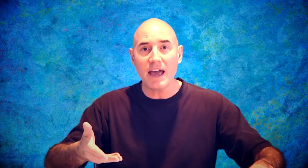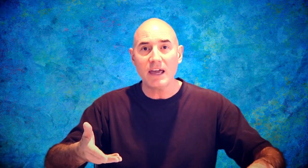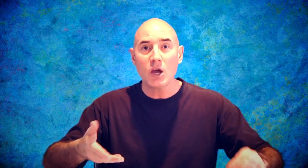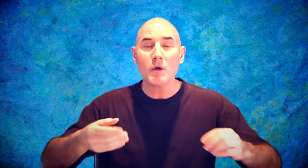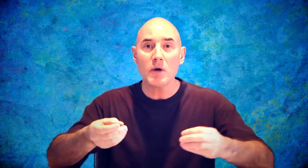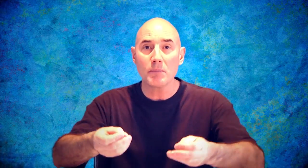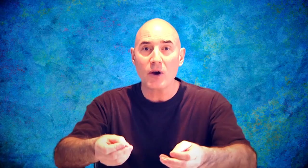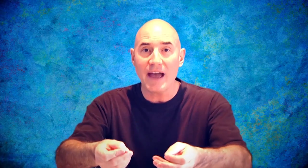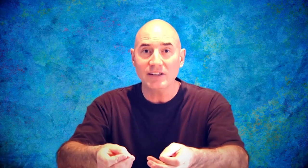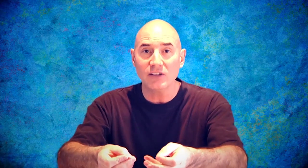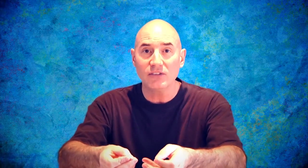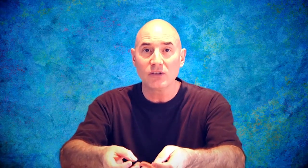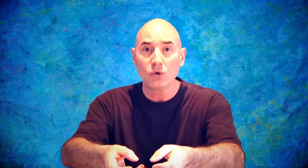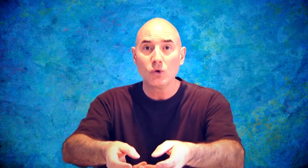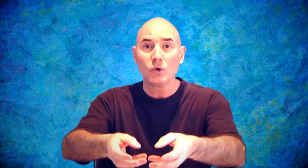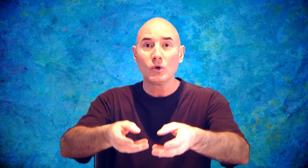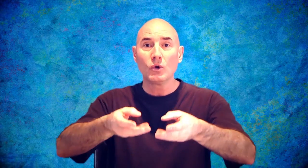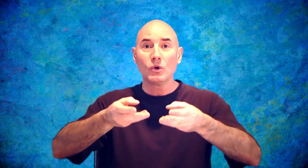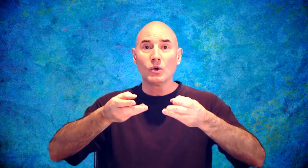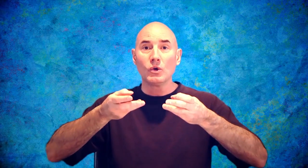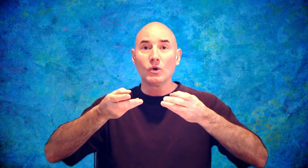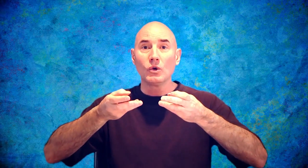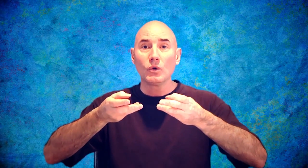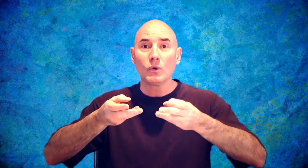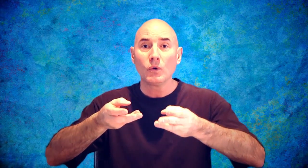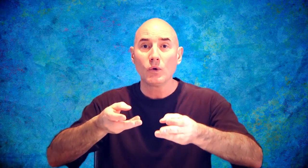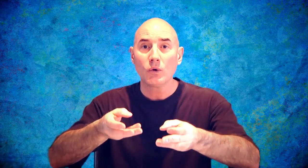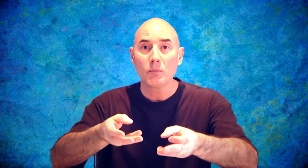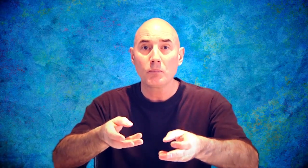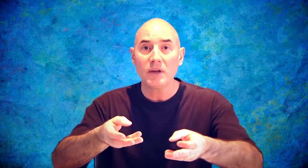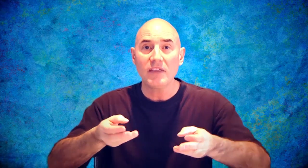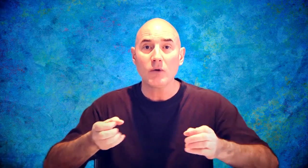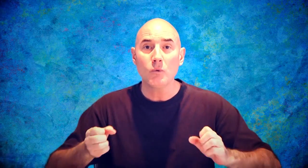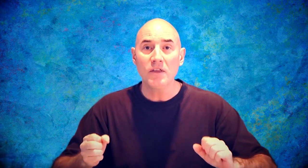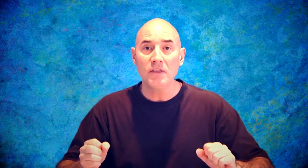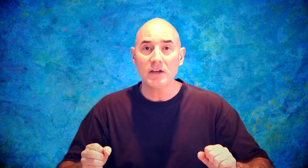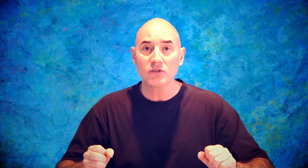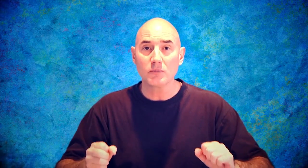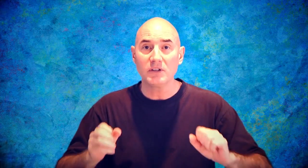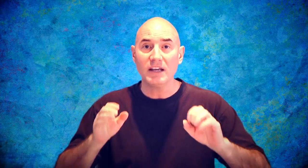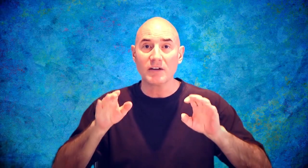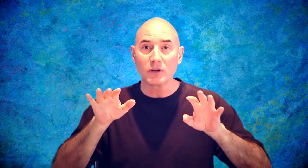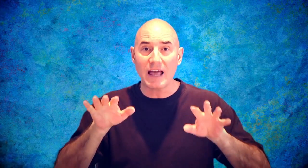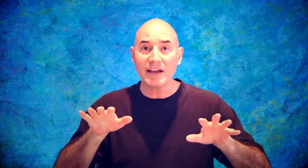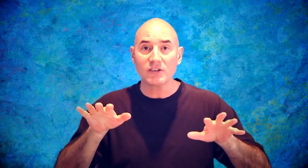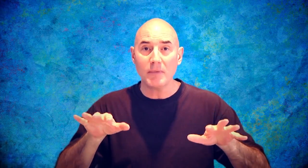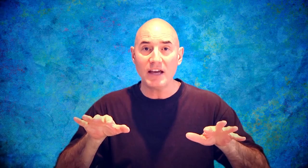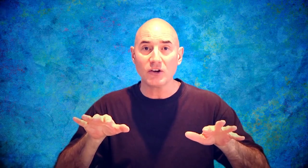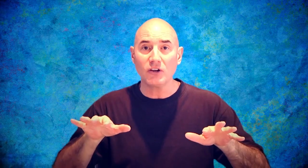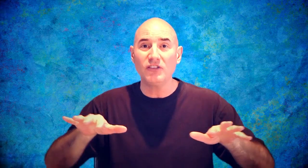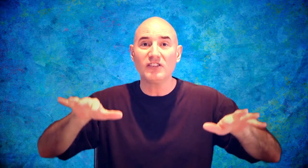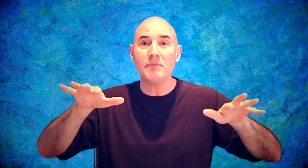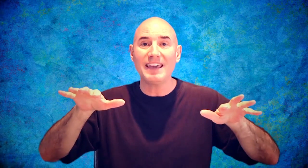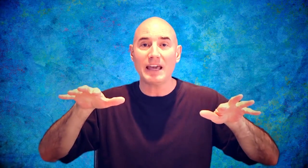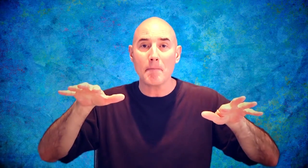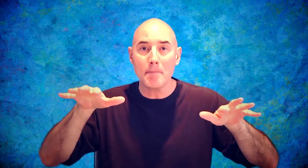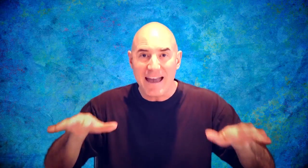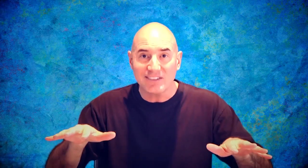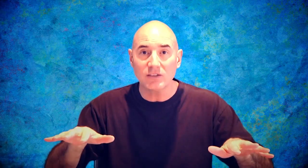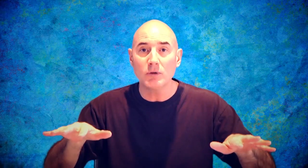we want to practice breathing with the instrument in a relaxed manner because it's making maximum